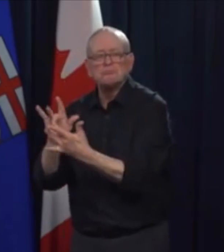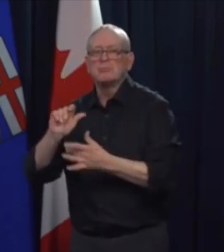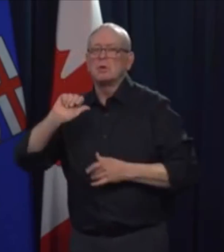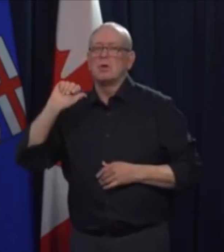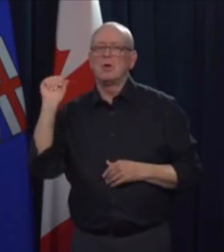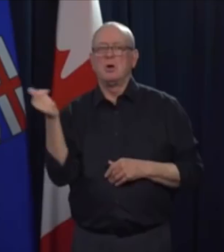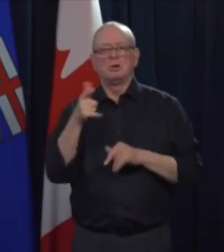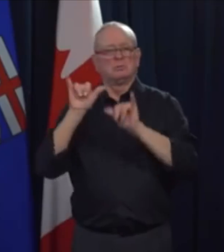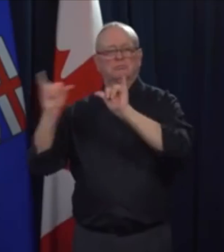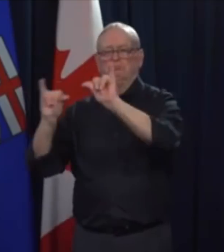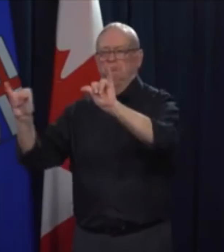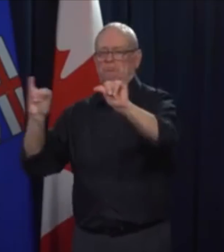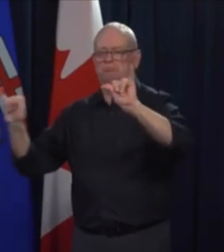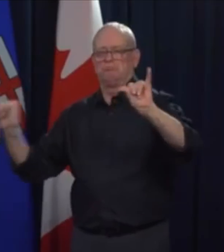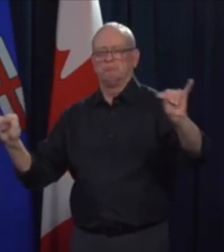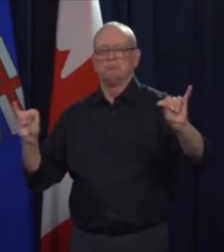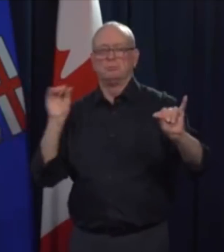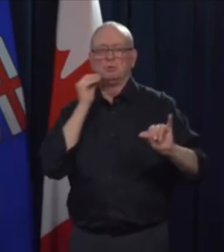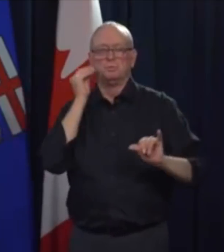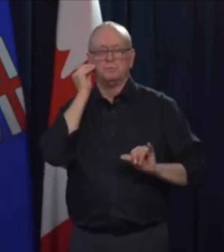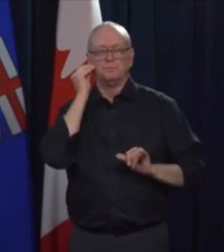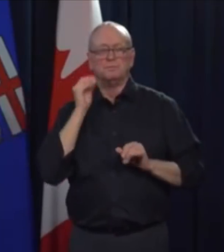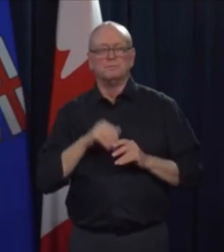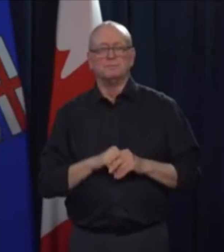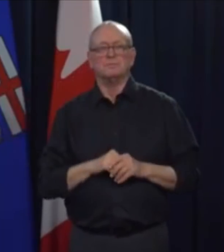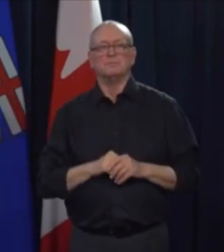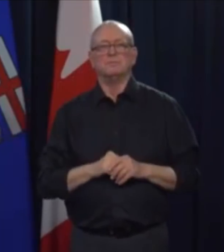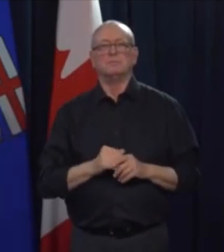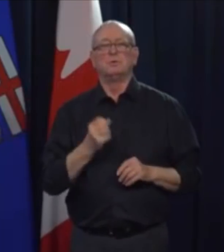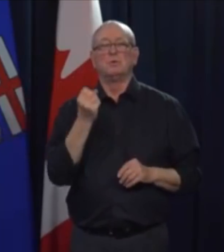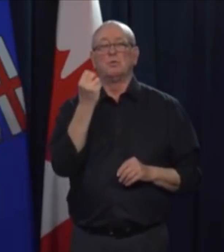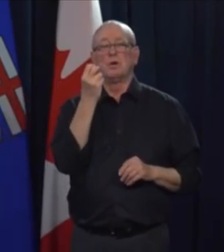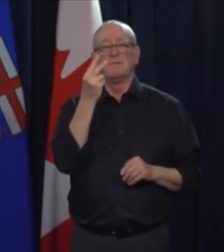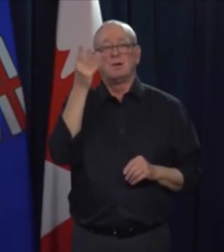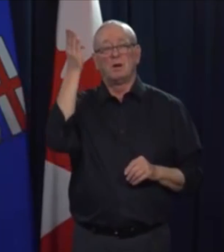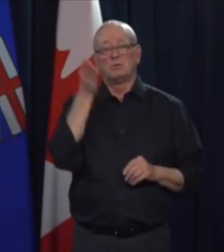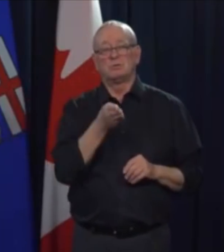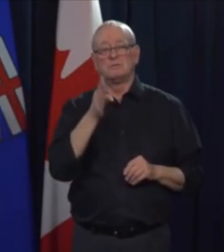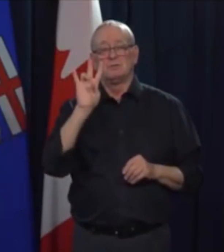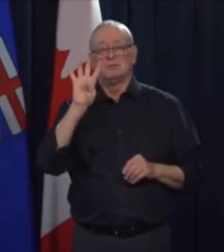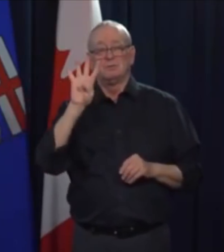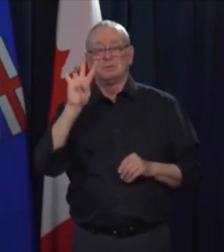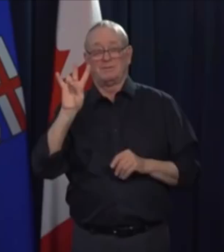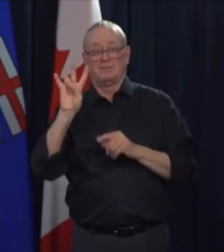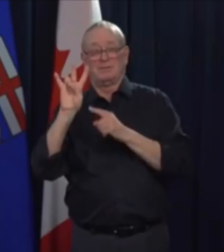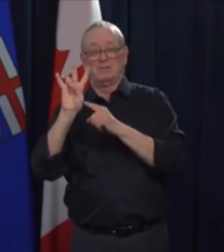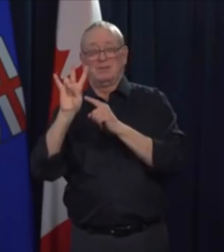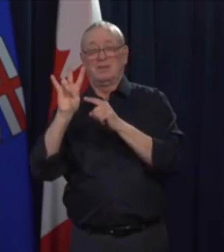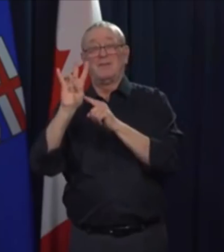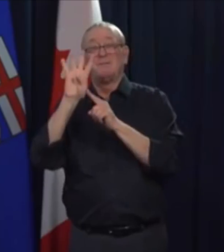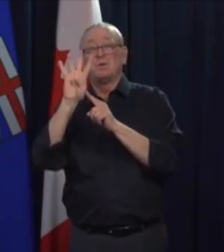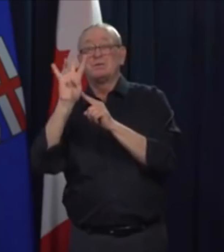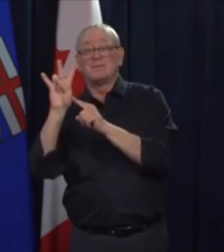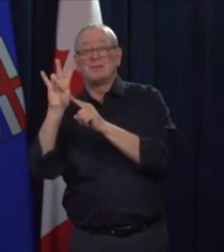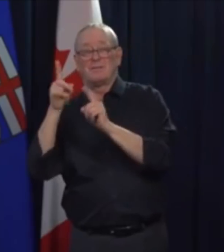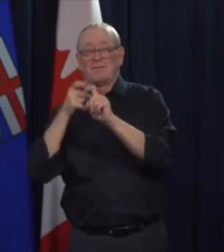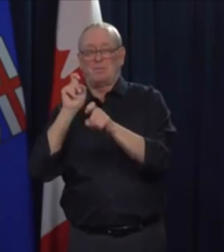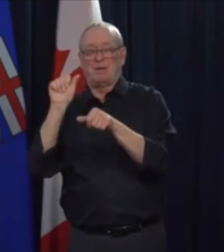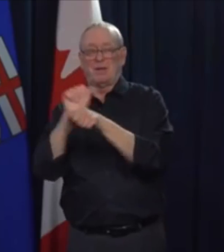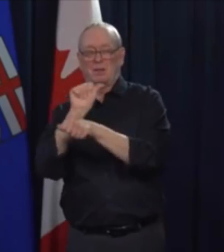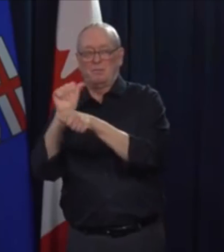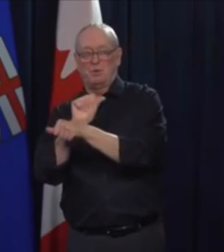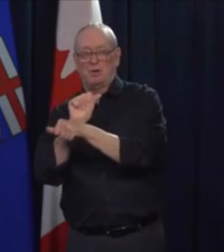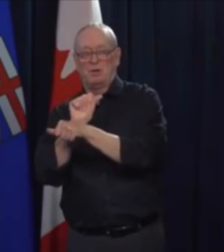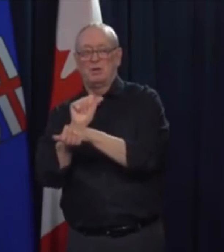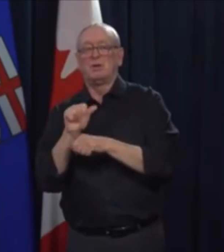Alberta health workers who attended the event have tested positive for COVID-19. All of their close contacts from the